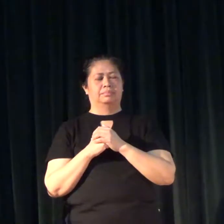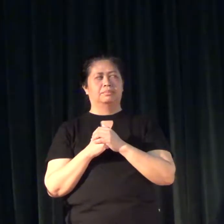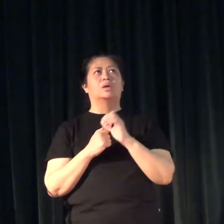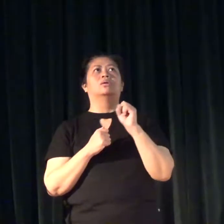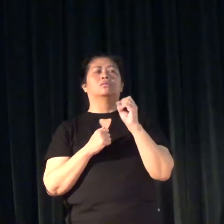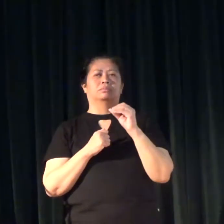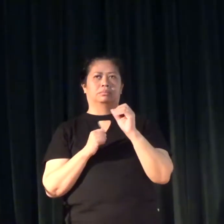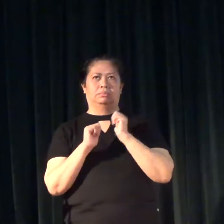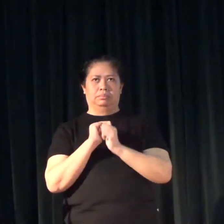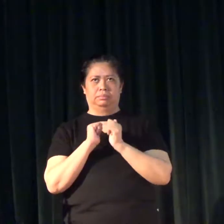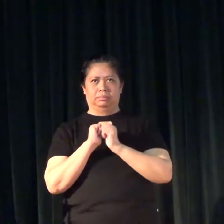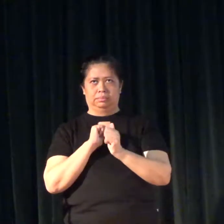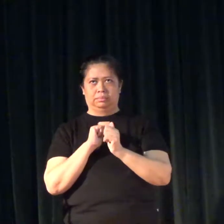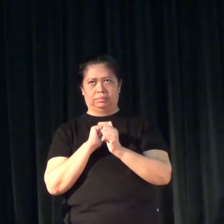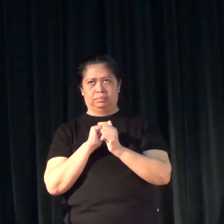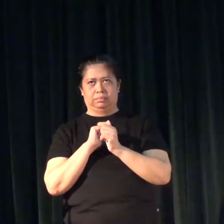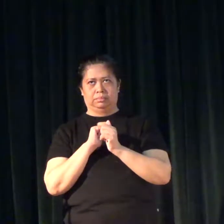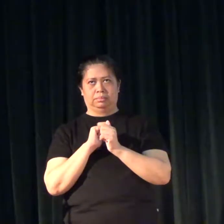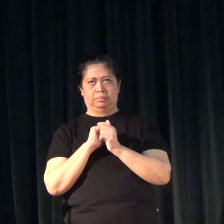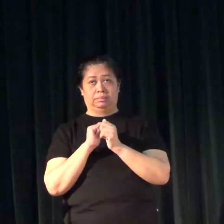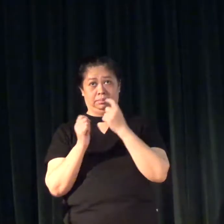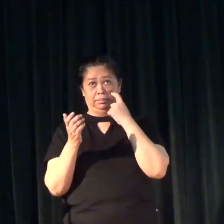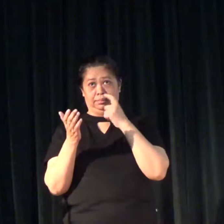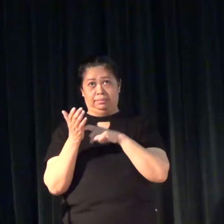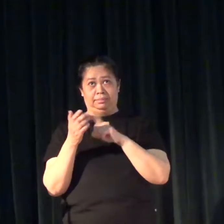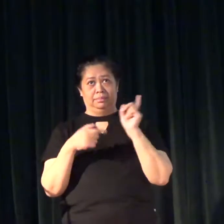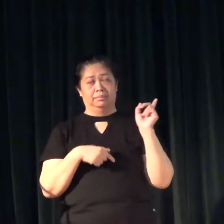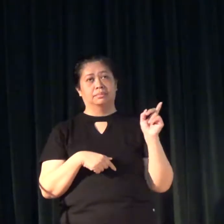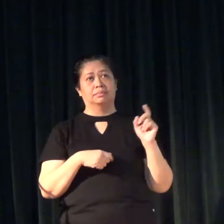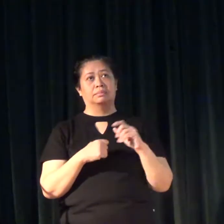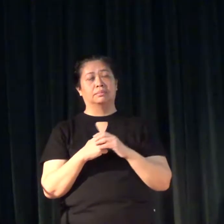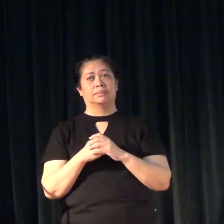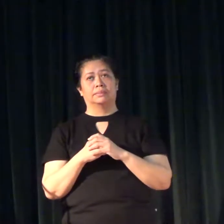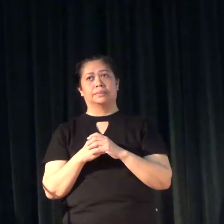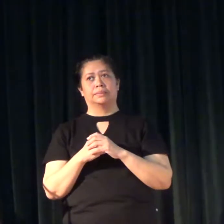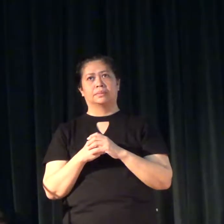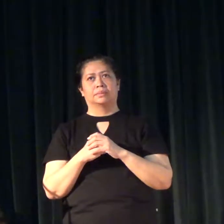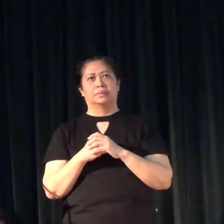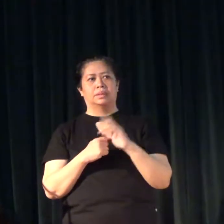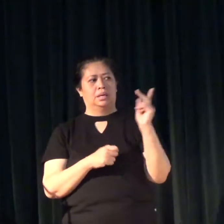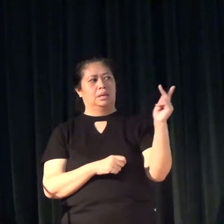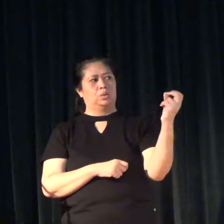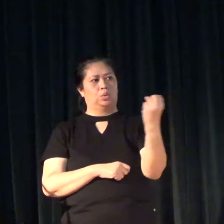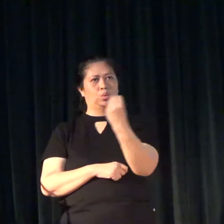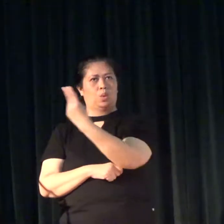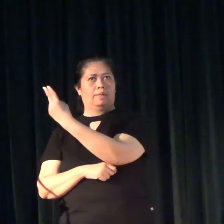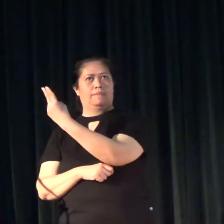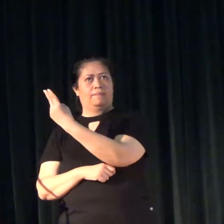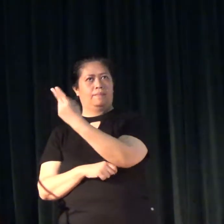So kumbaga, take note, the K-12